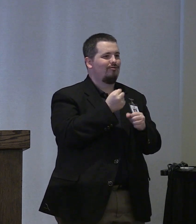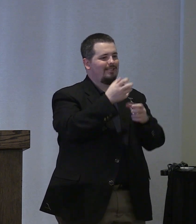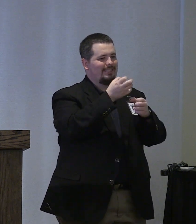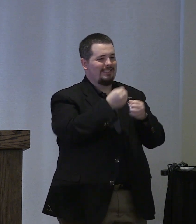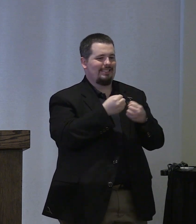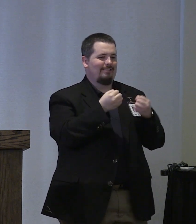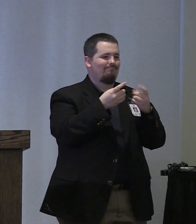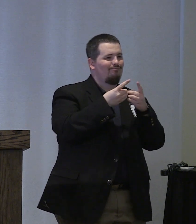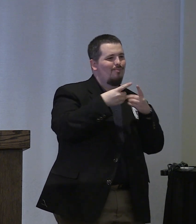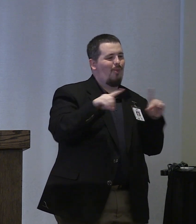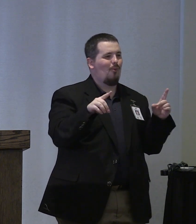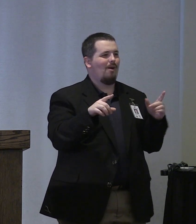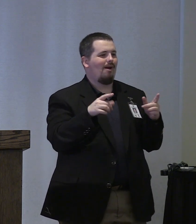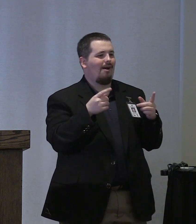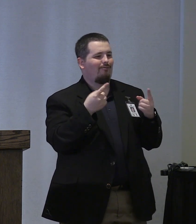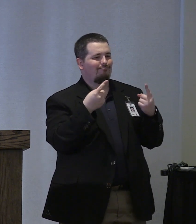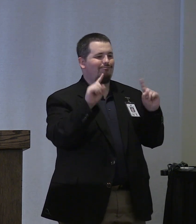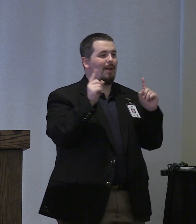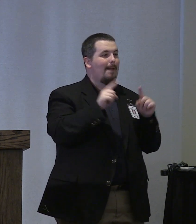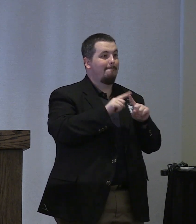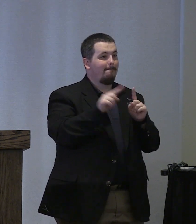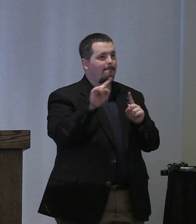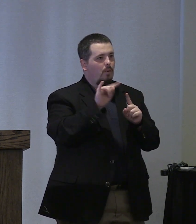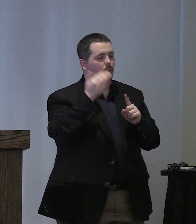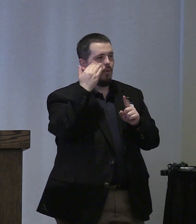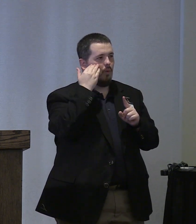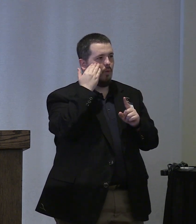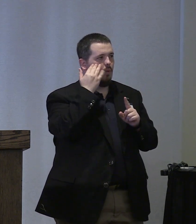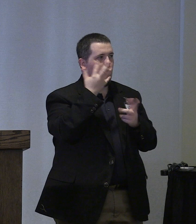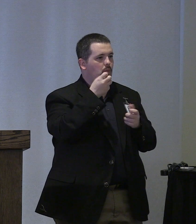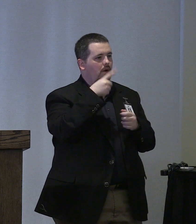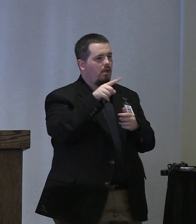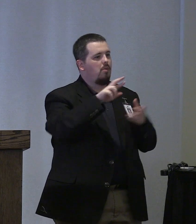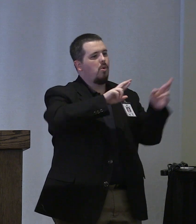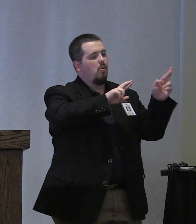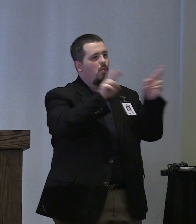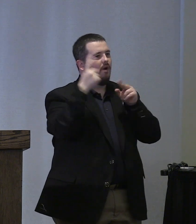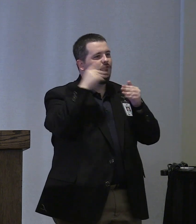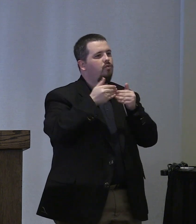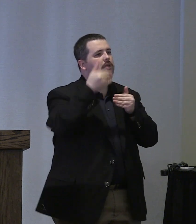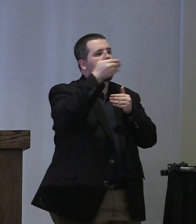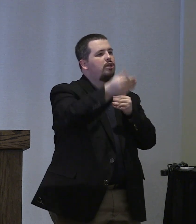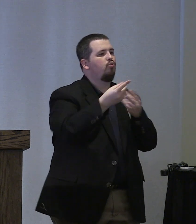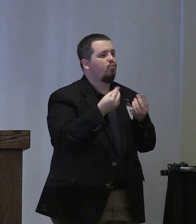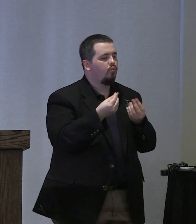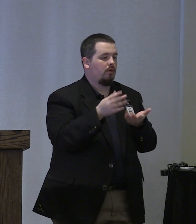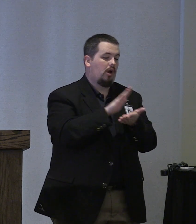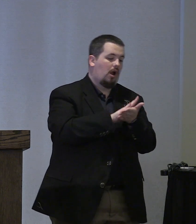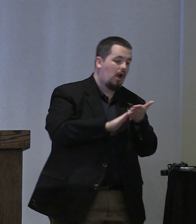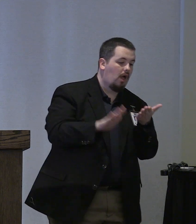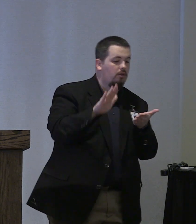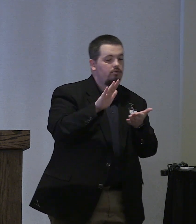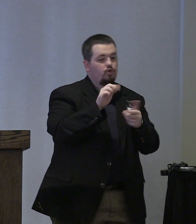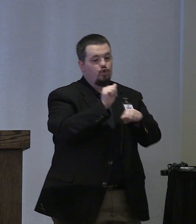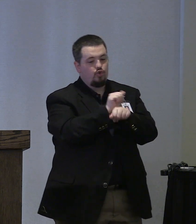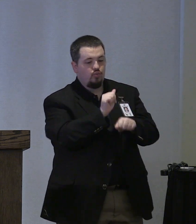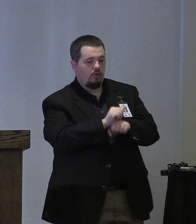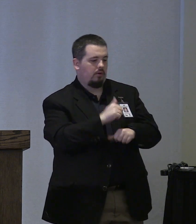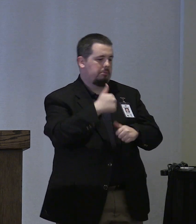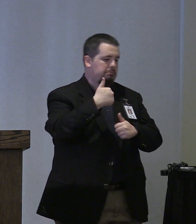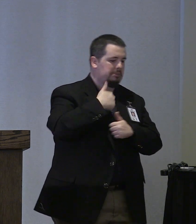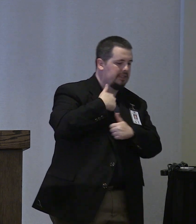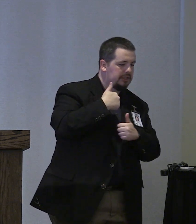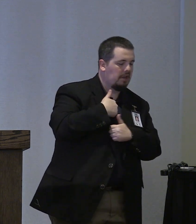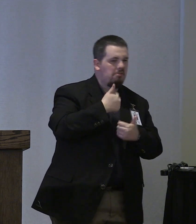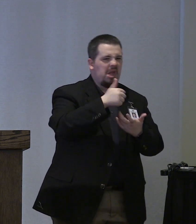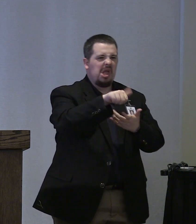receiving a high school diploma but we also know that we want them to be ready for their next steps whether that's college career or military some